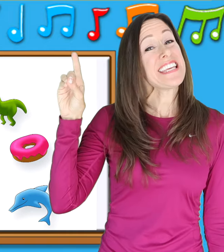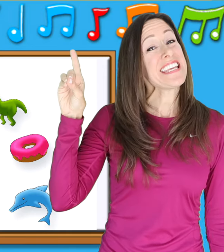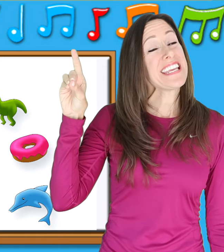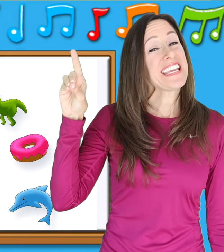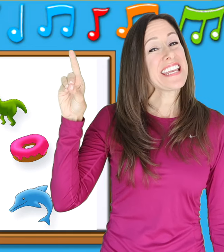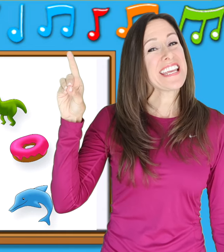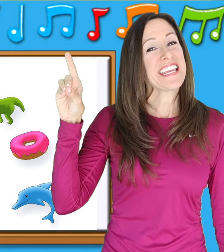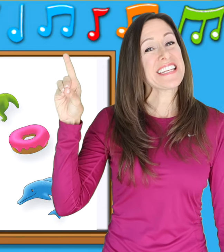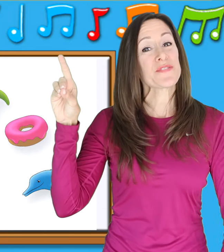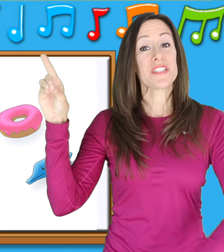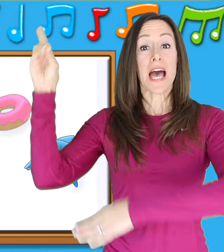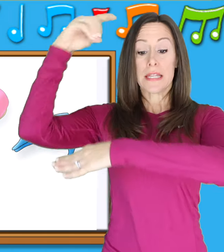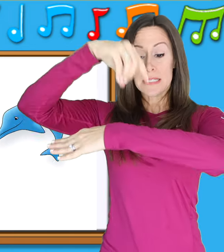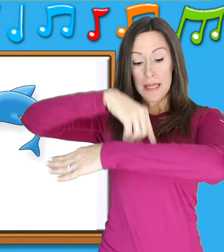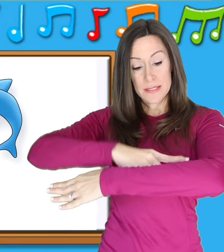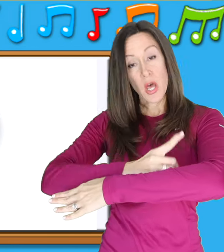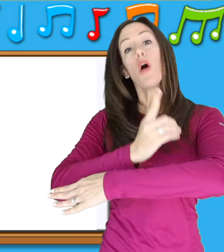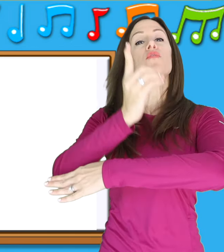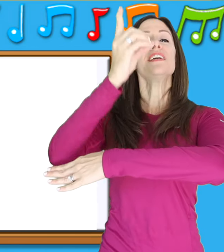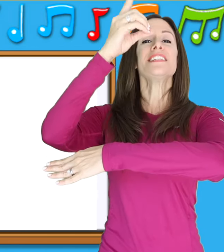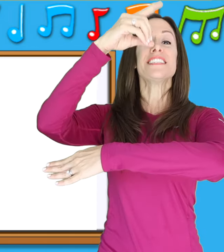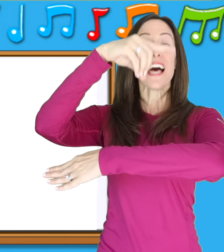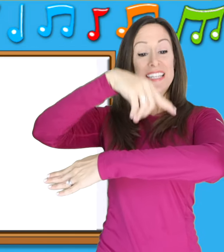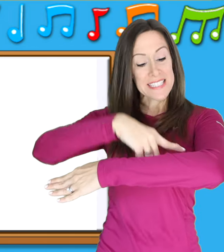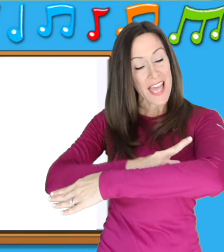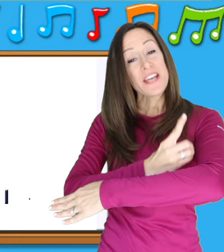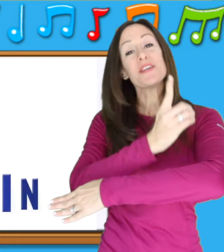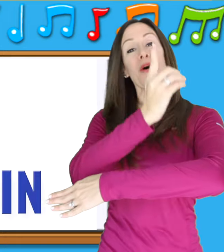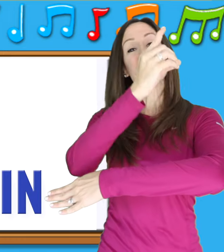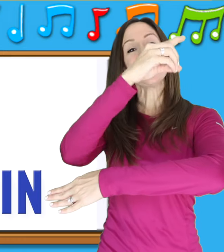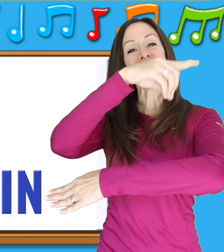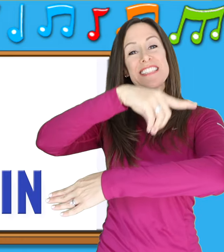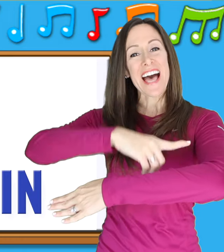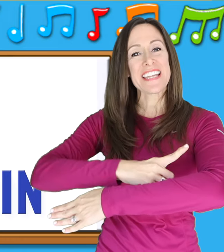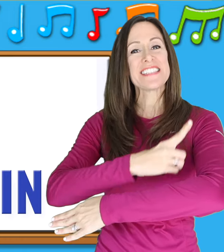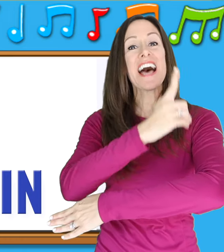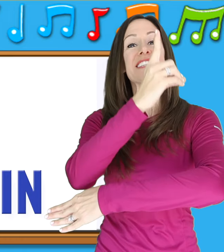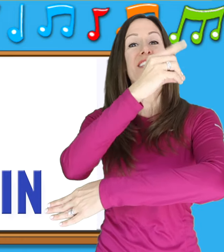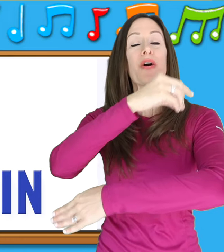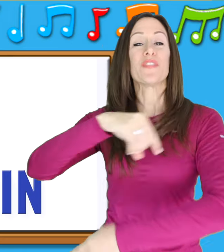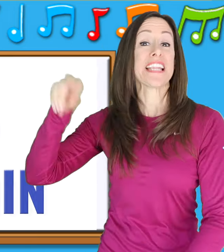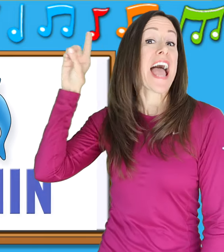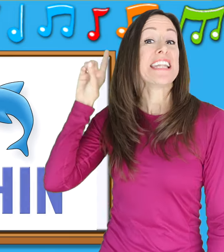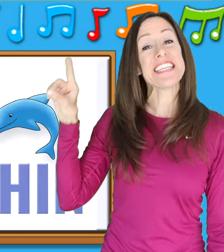is for d-d-dolphin, d-d-dolphin, d-d-dolphin D